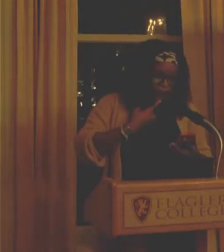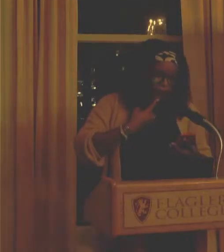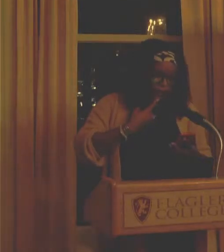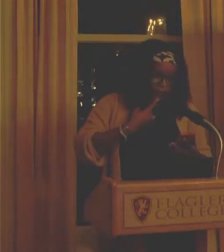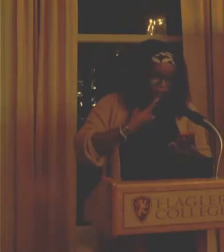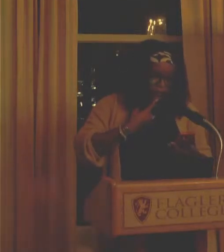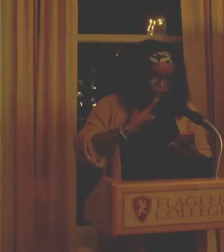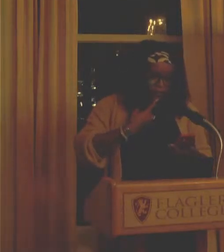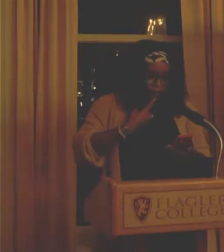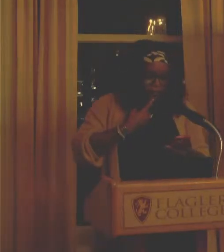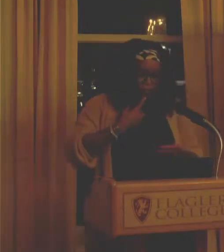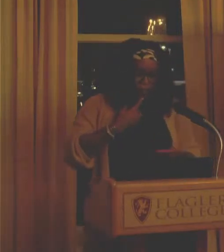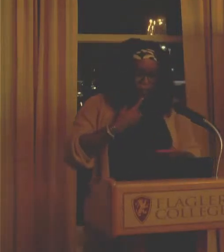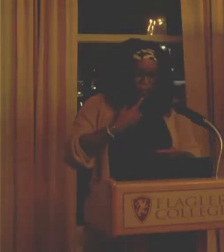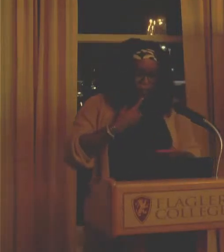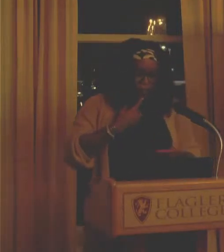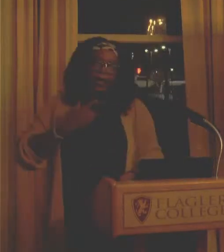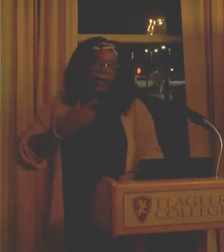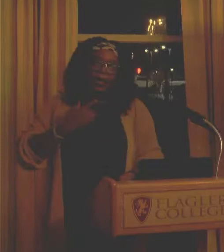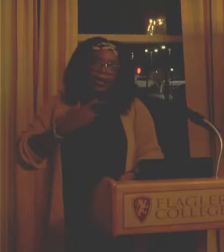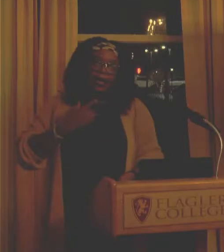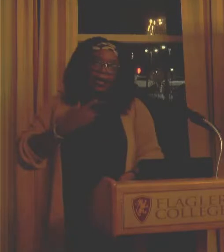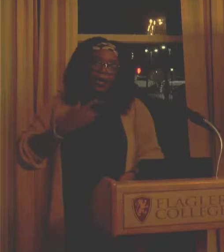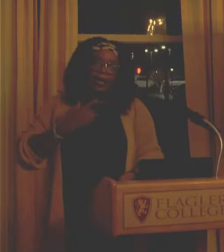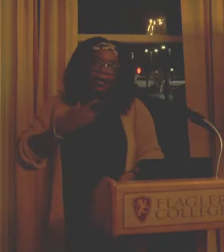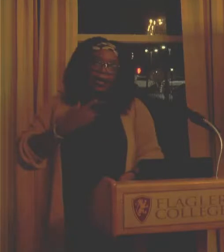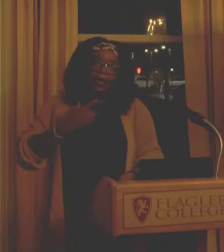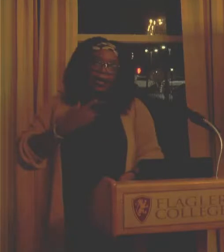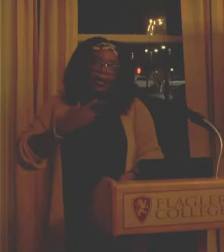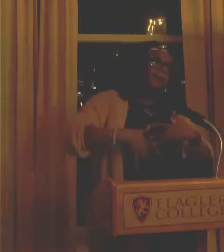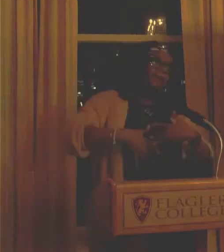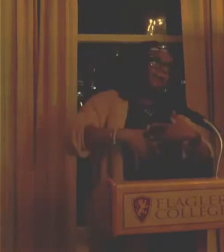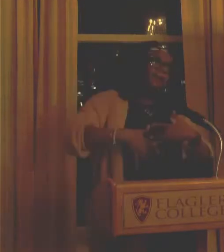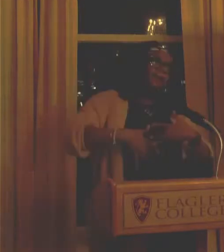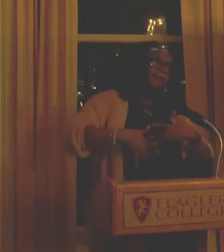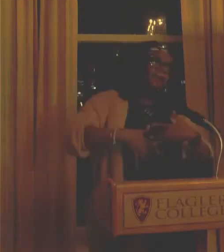puddle beneath the hydrant. So just this idea of, you know,